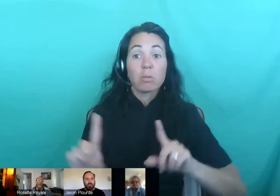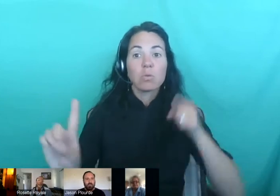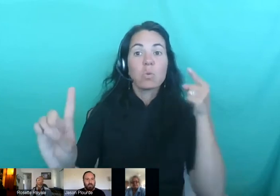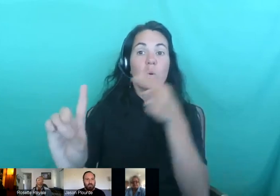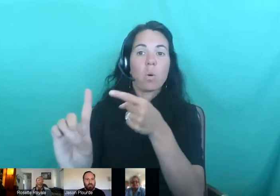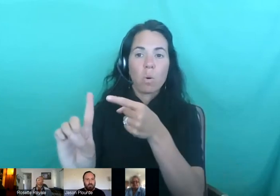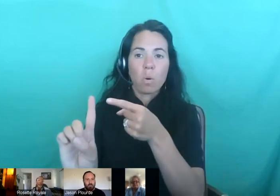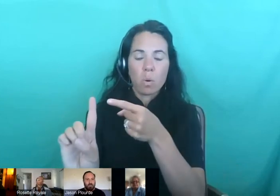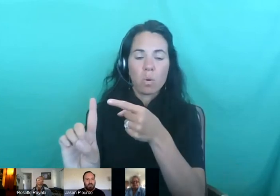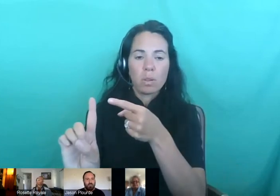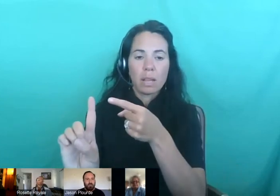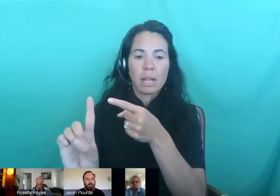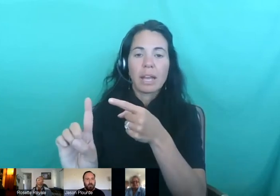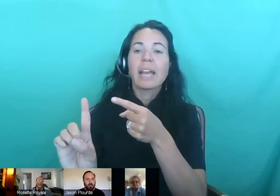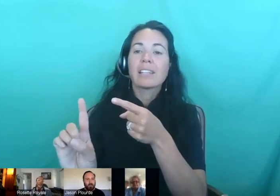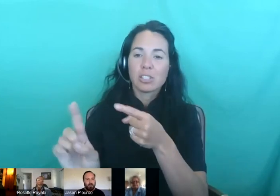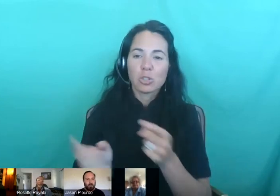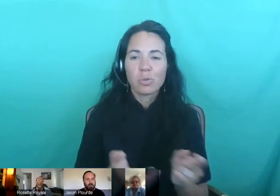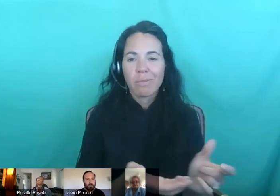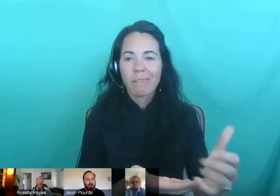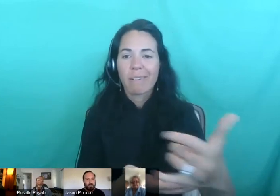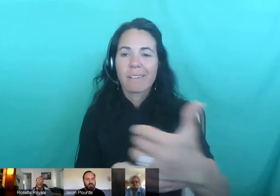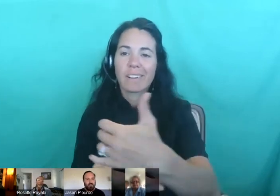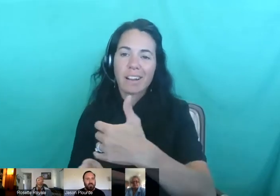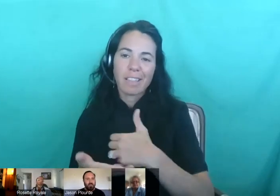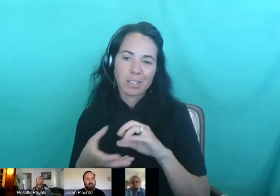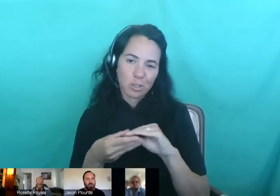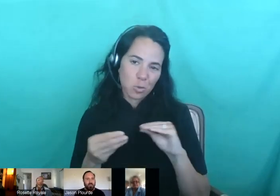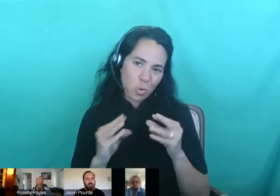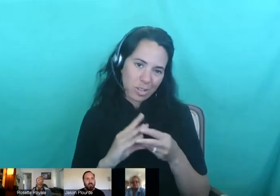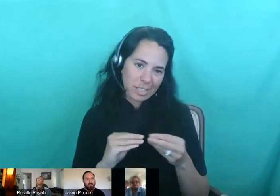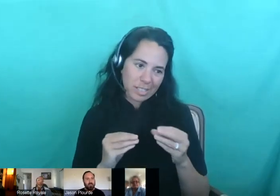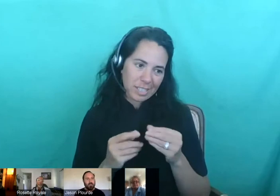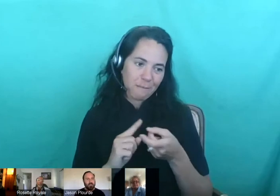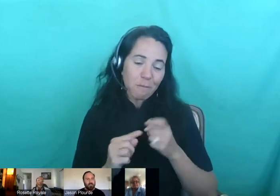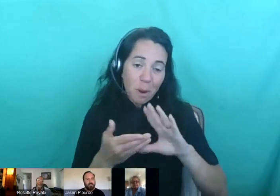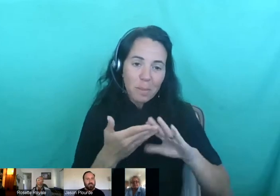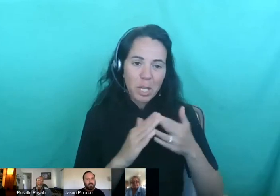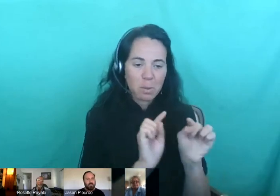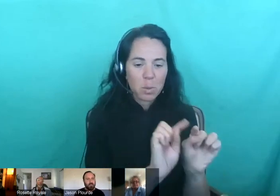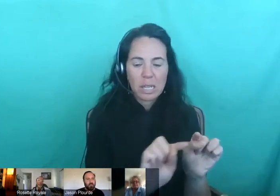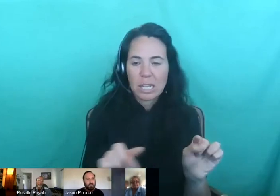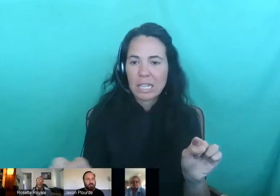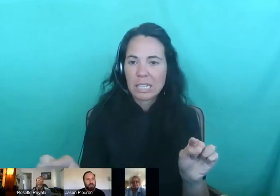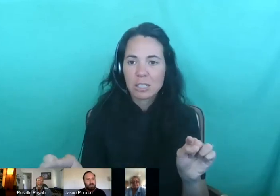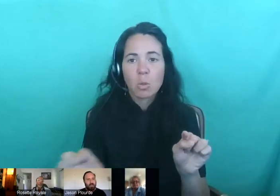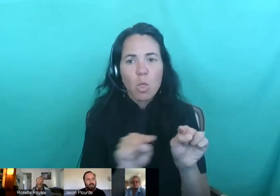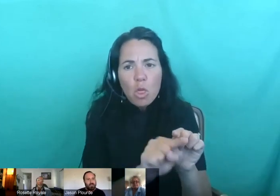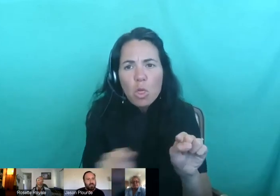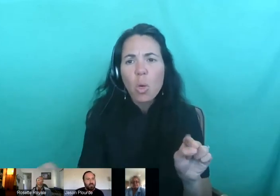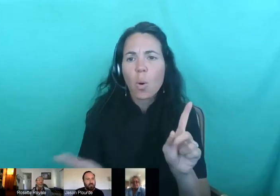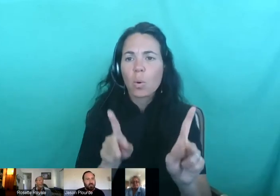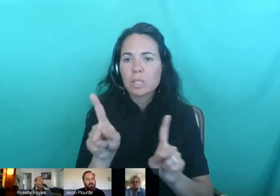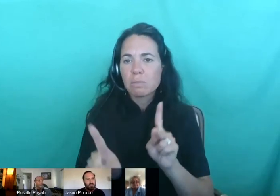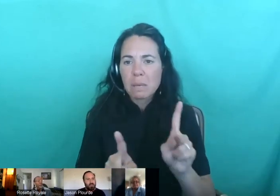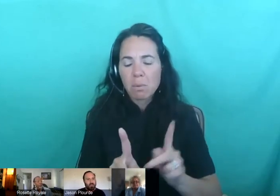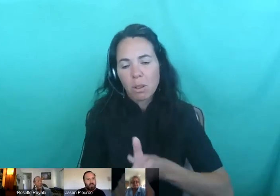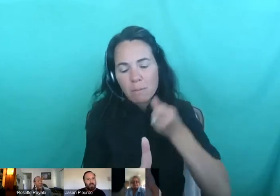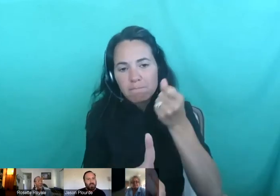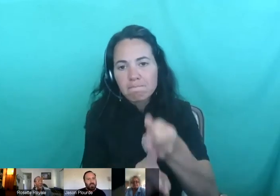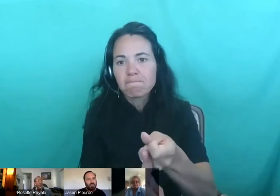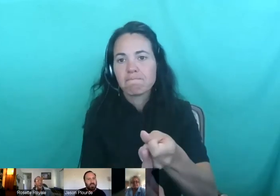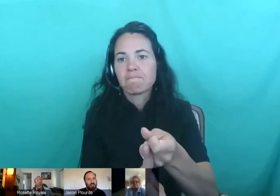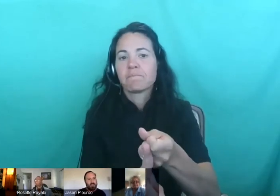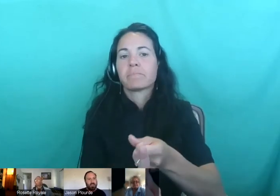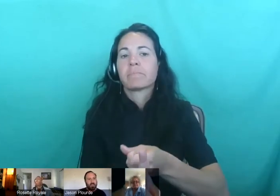is to collect stories from our communities. So to really listen to the folks who have been impacted most directly